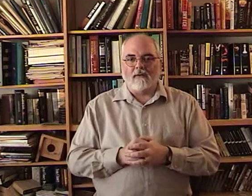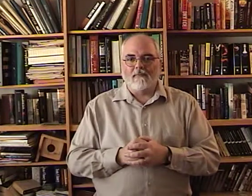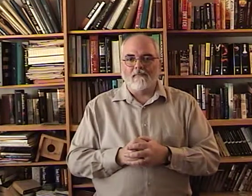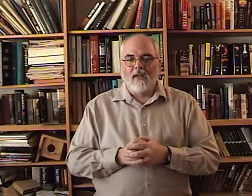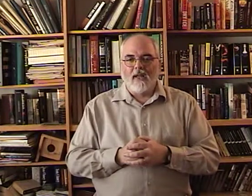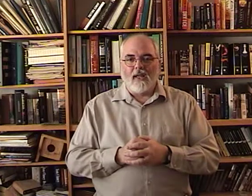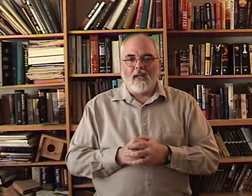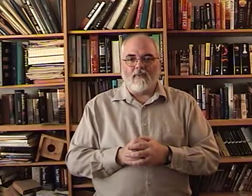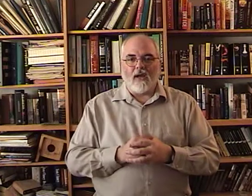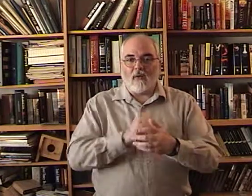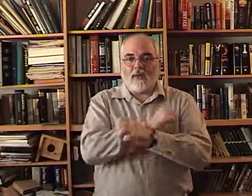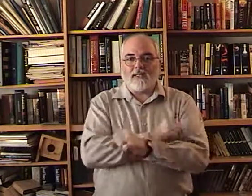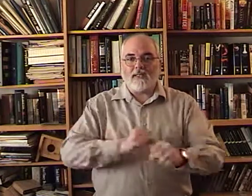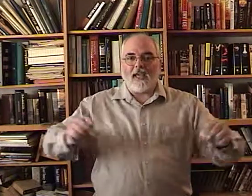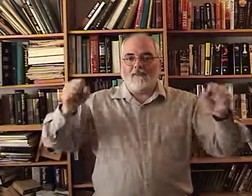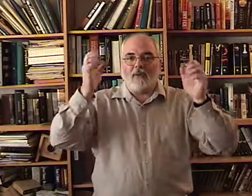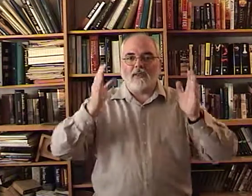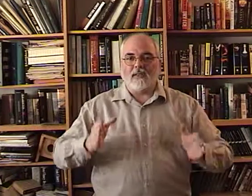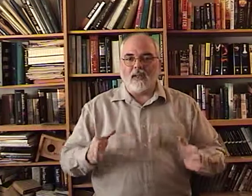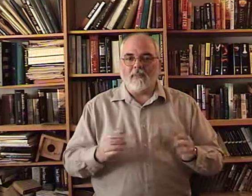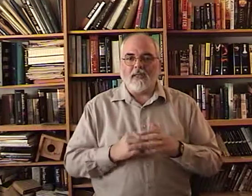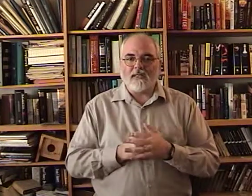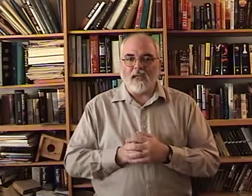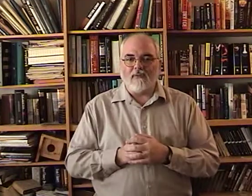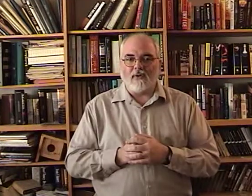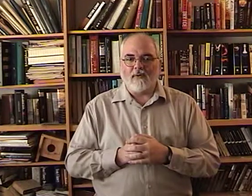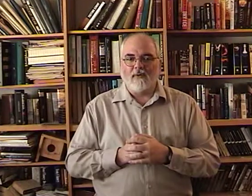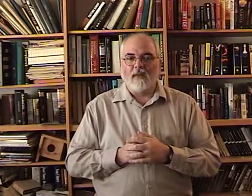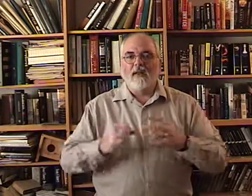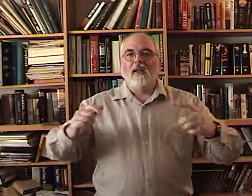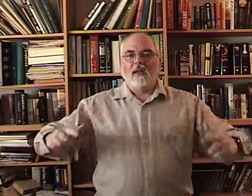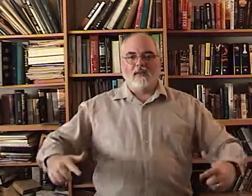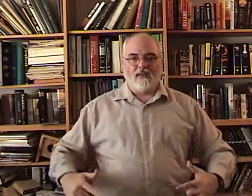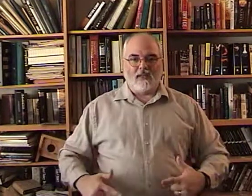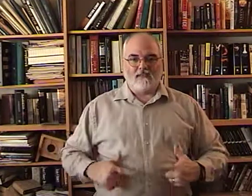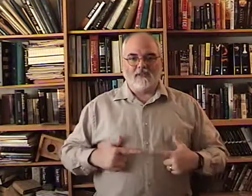If I were a saved person. I'd be a savior. Lives.